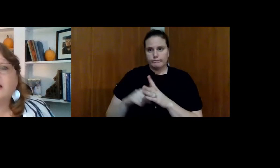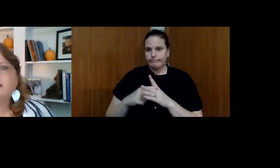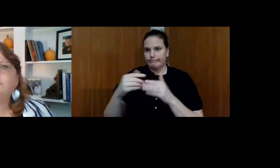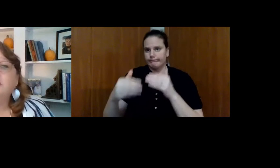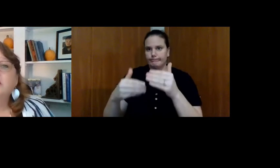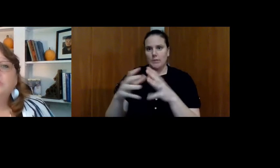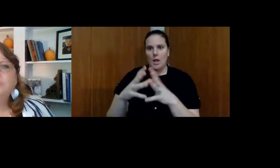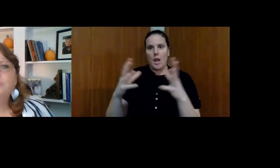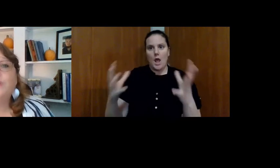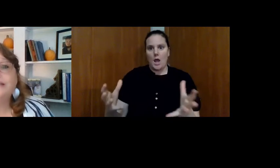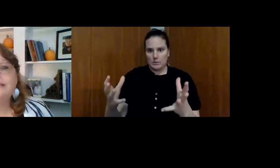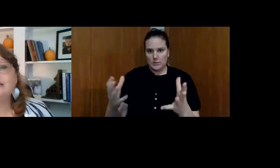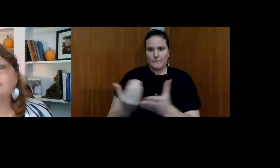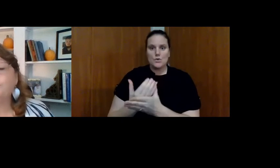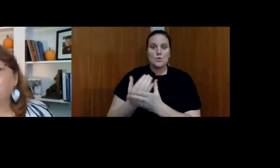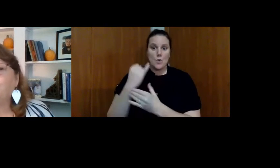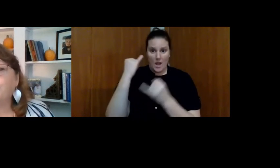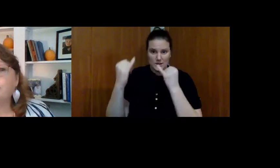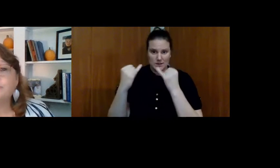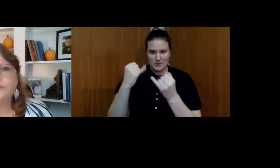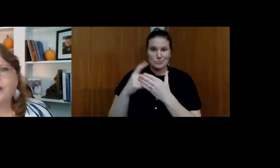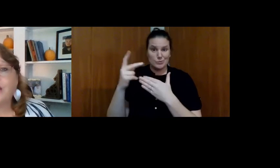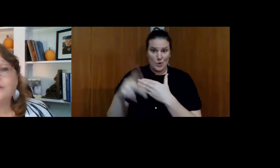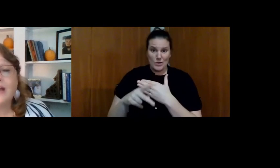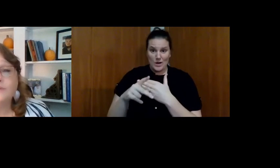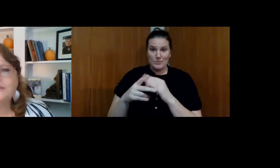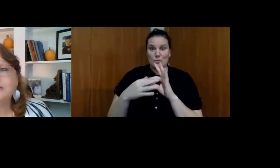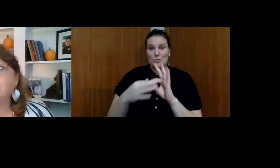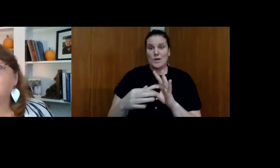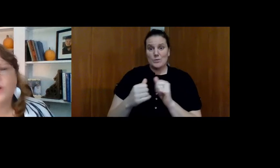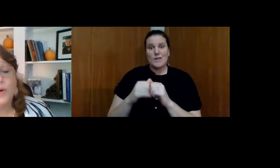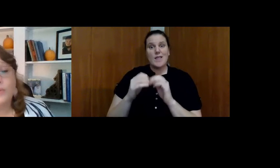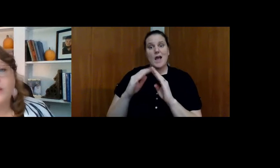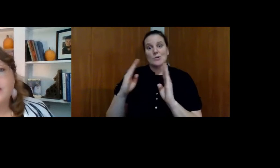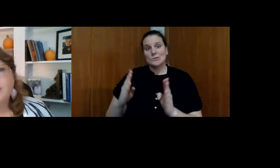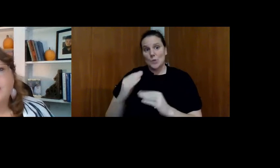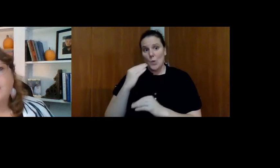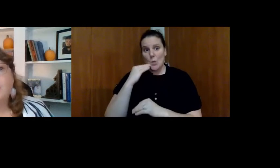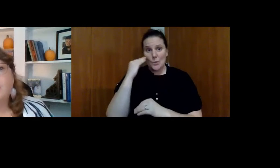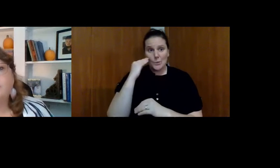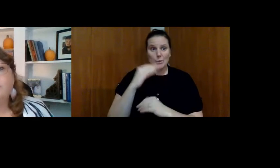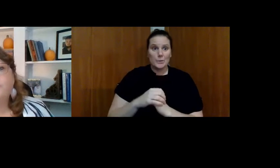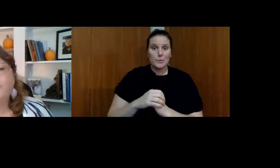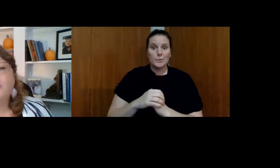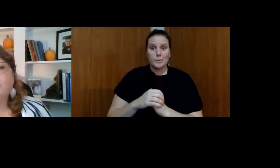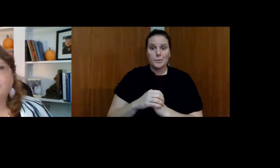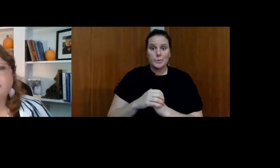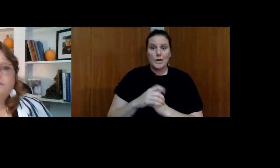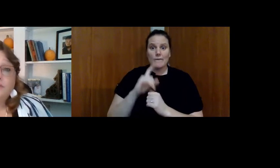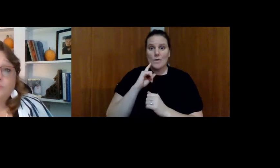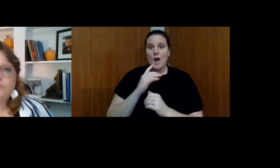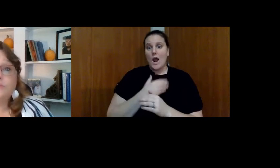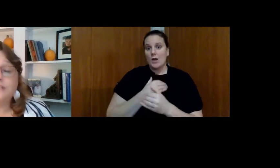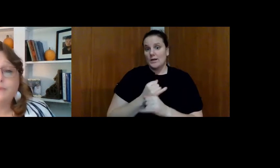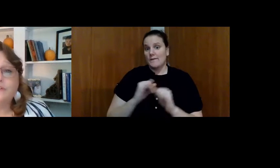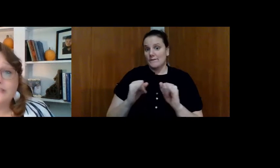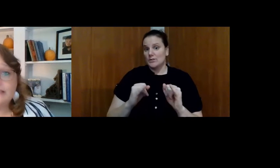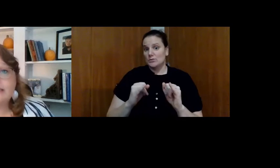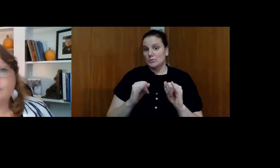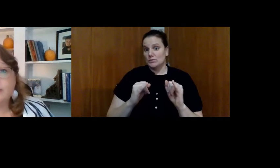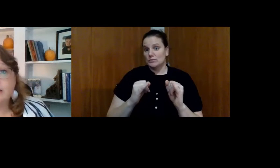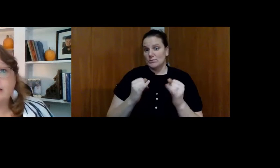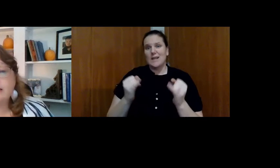a whole lot of new ideas and programs around housing and home for our individuals who